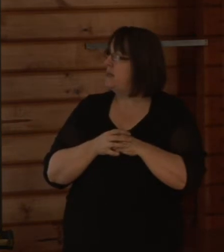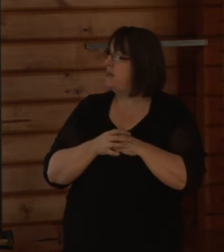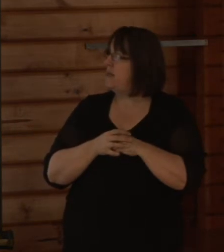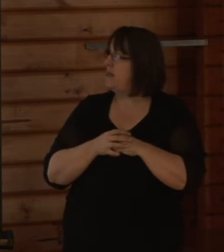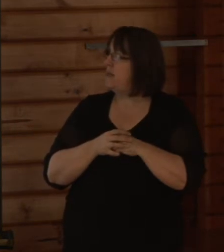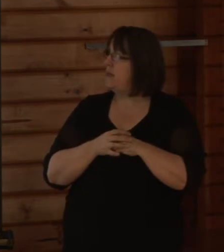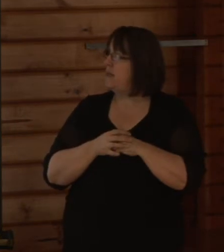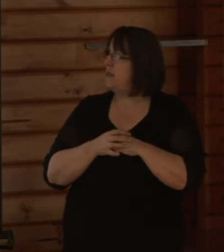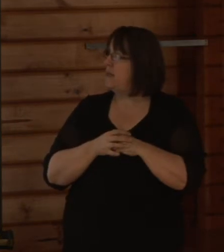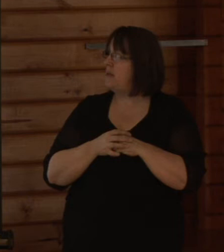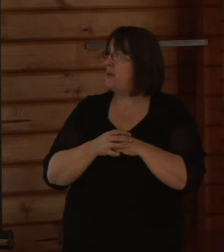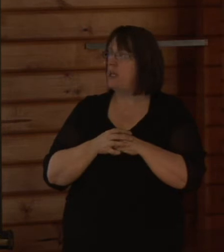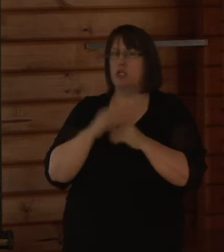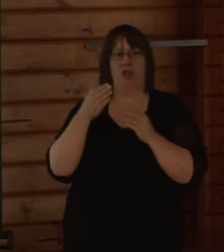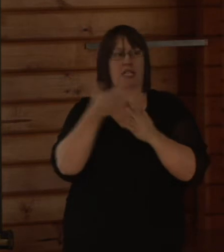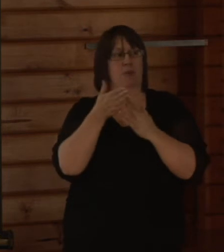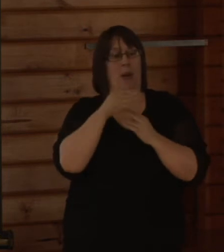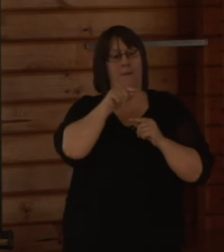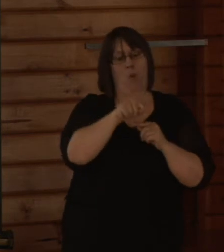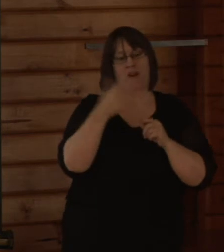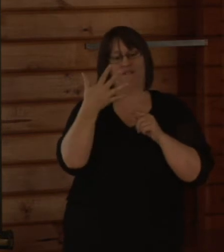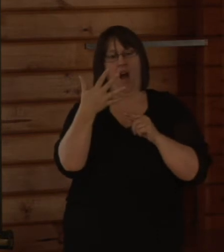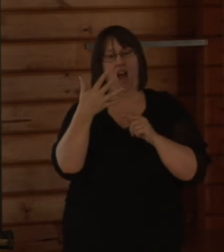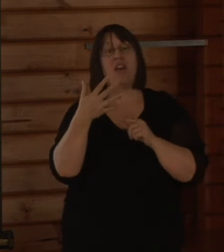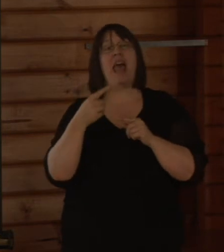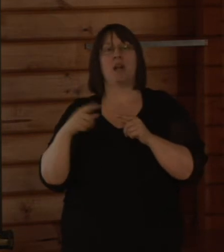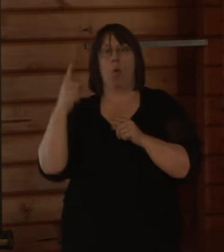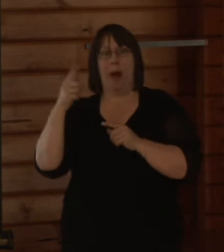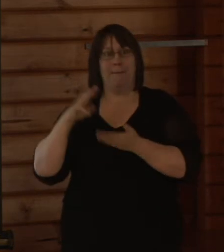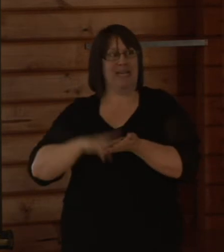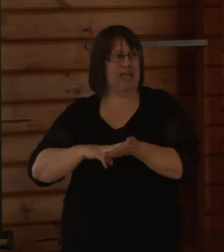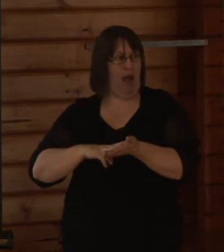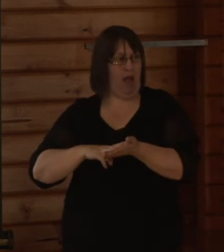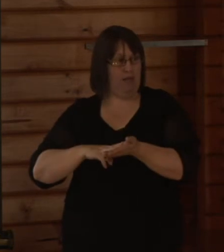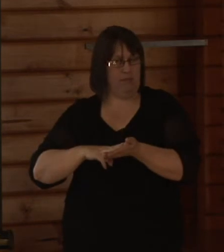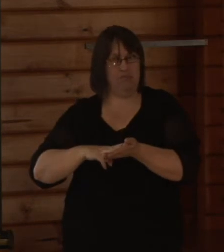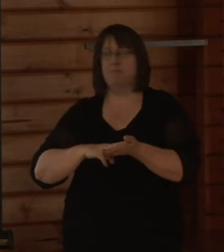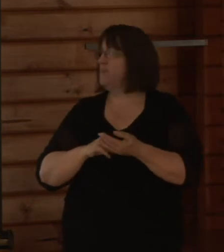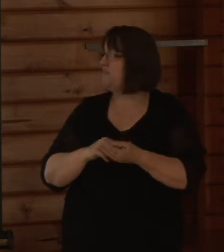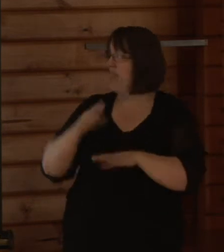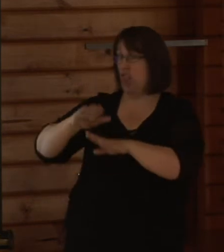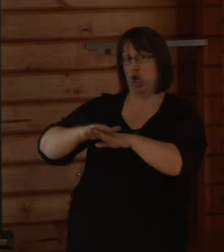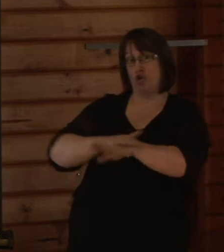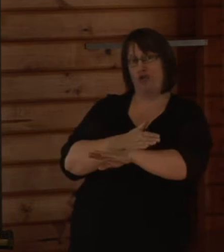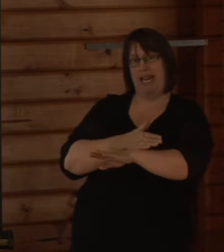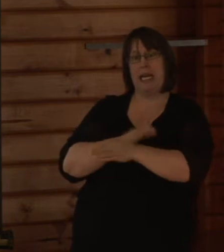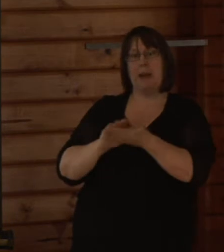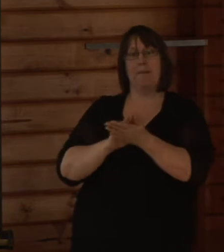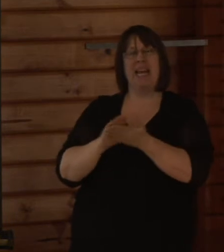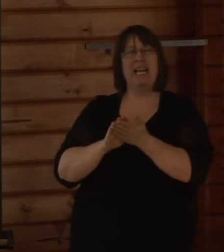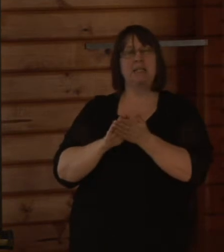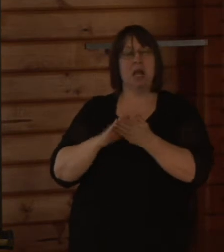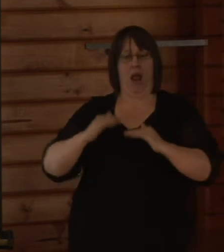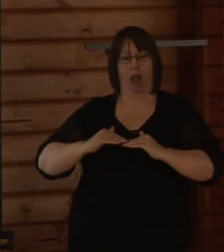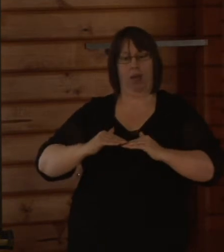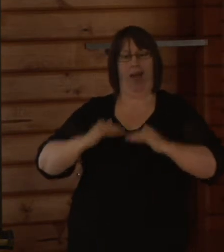that colour pink is between 0.5 and 1 metres. The area of green here is an area of green here so the Heathcote